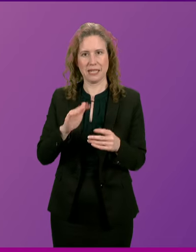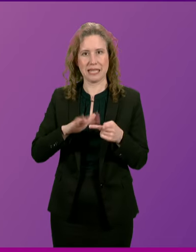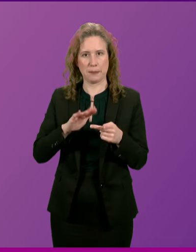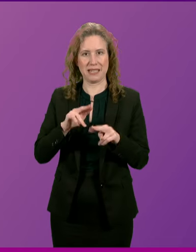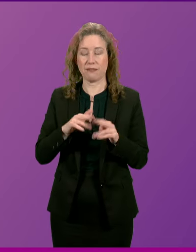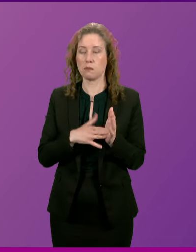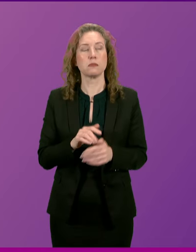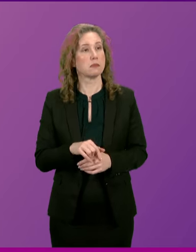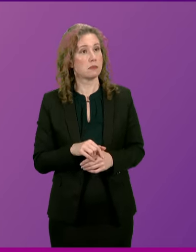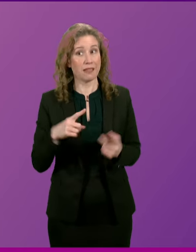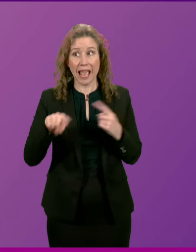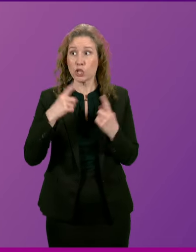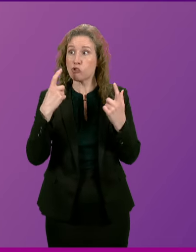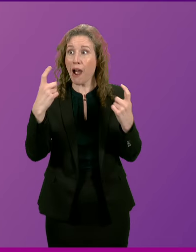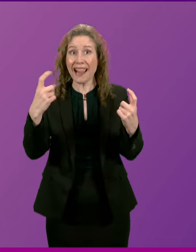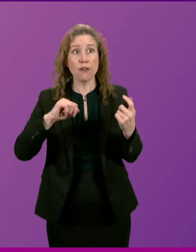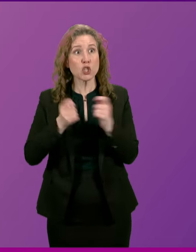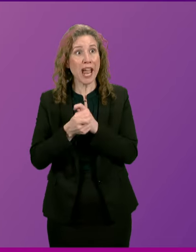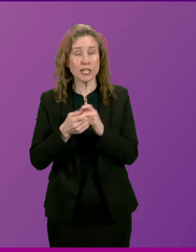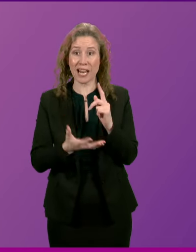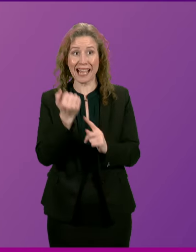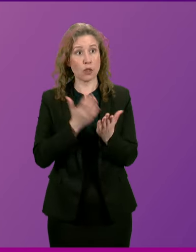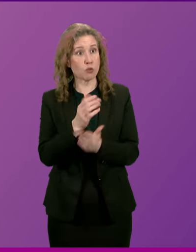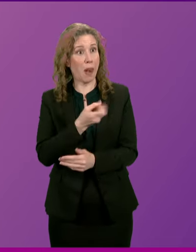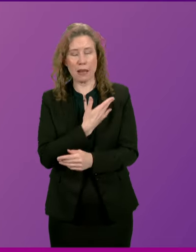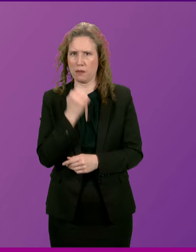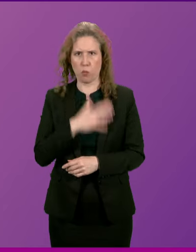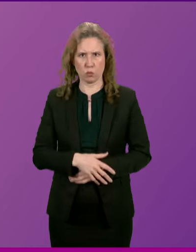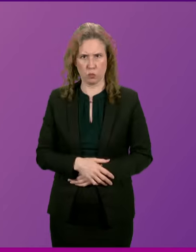out for change and they're not going to get it with Labour, that is for sure.